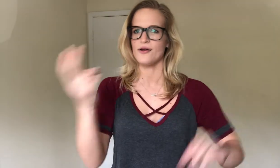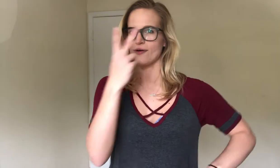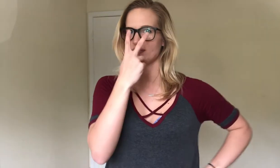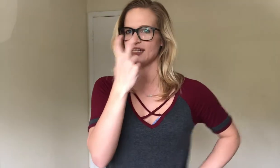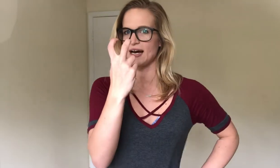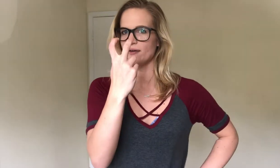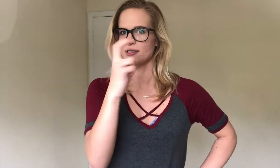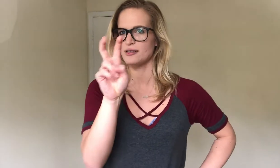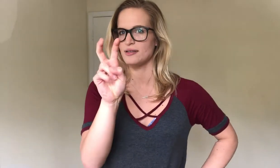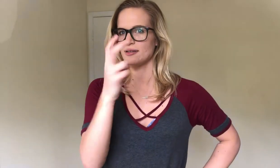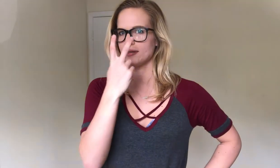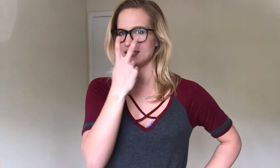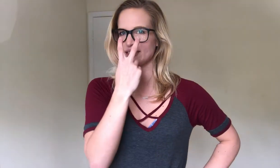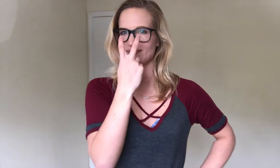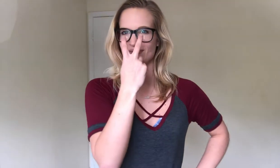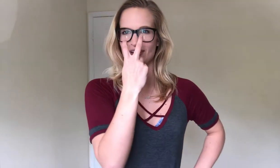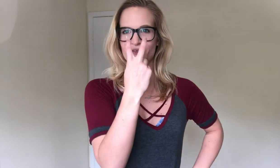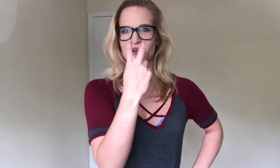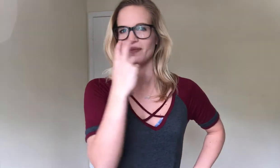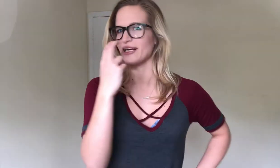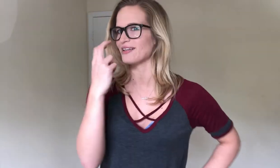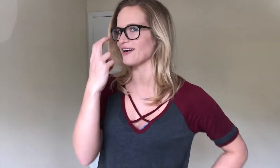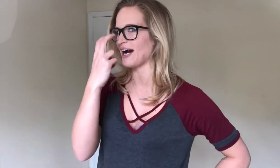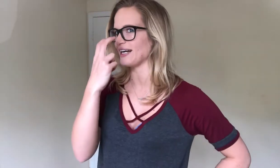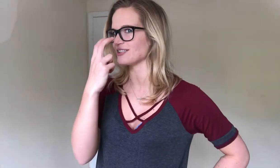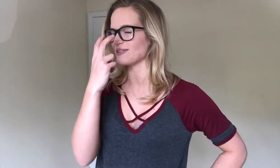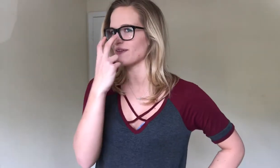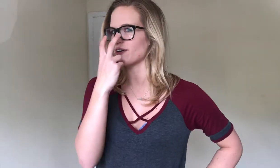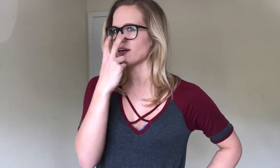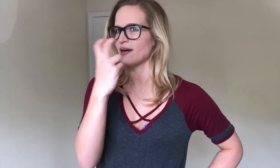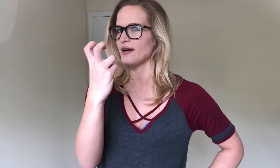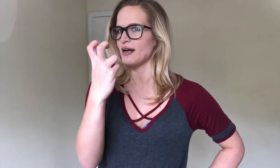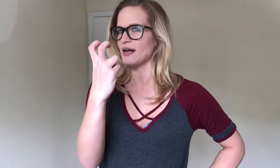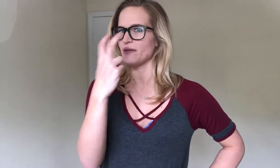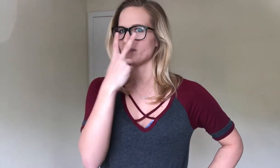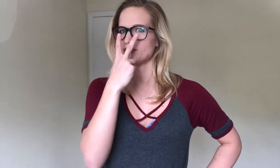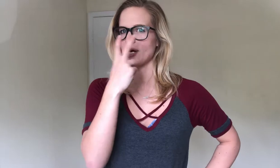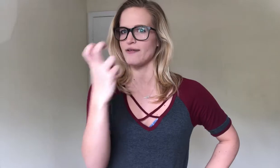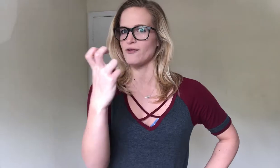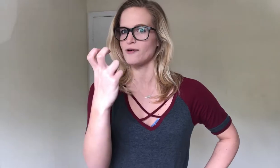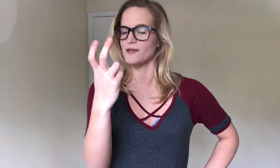no doubt. This, go from like your eyes or whatever and draw it forward.